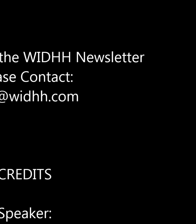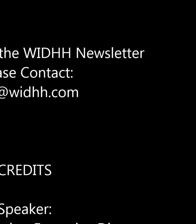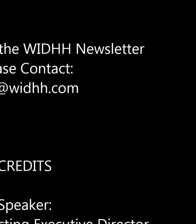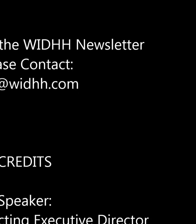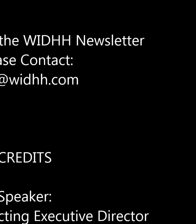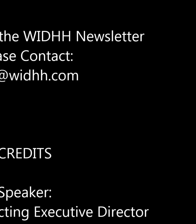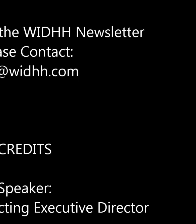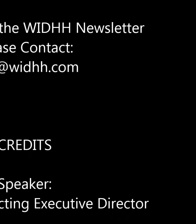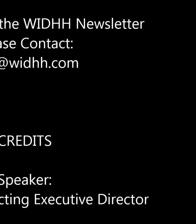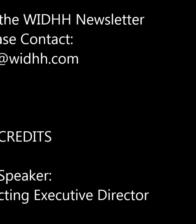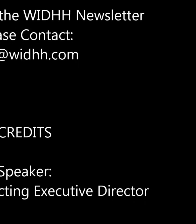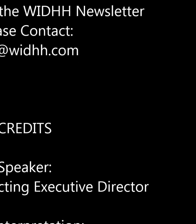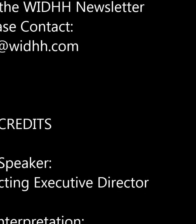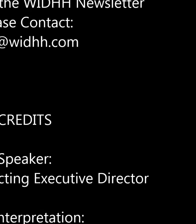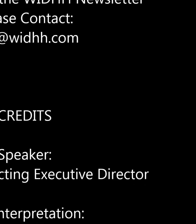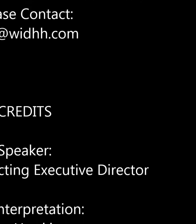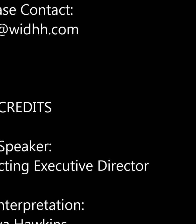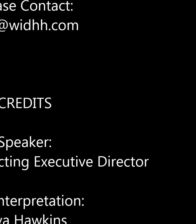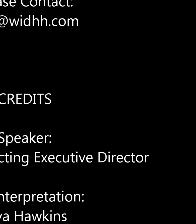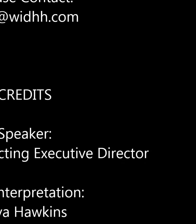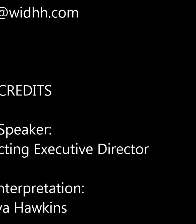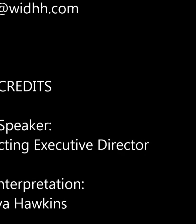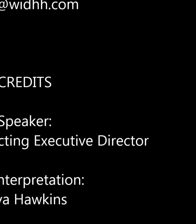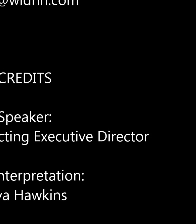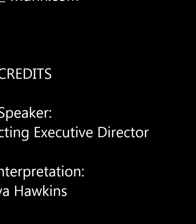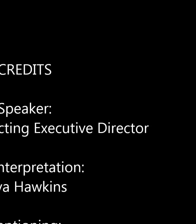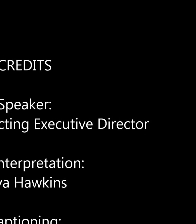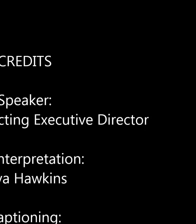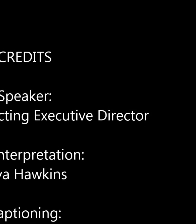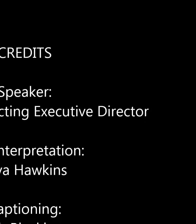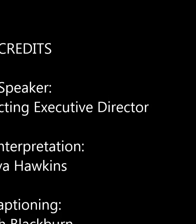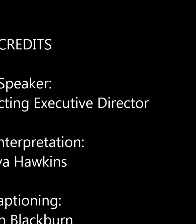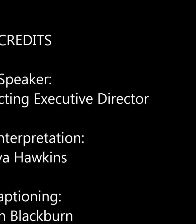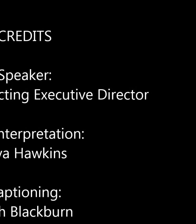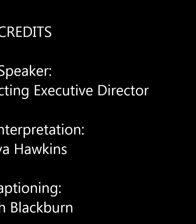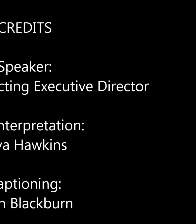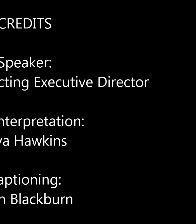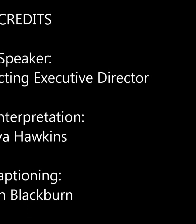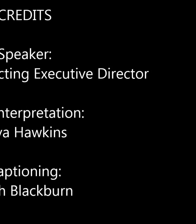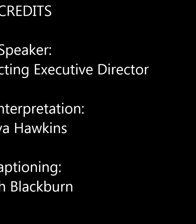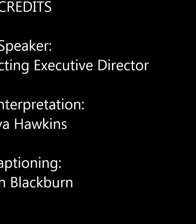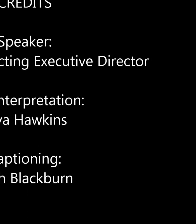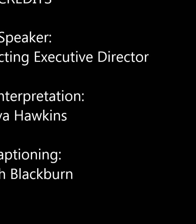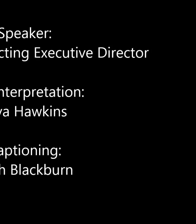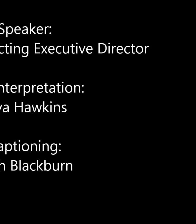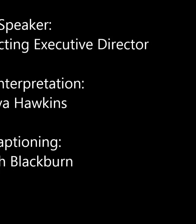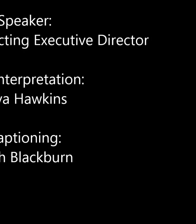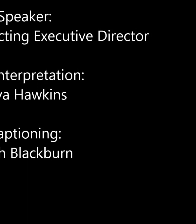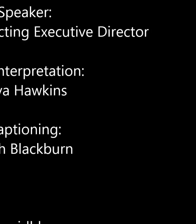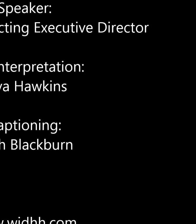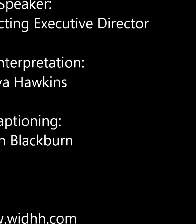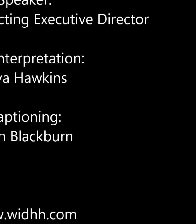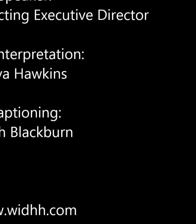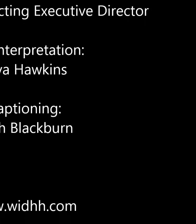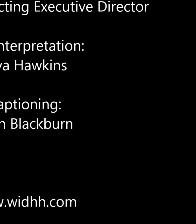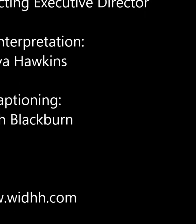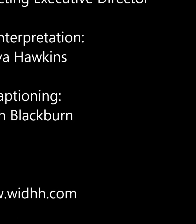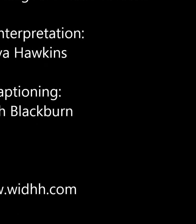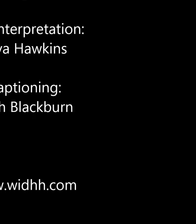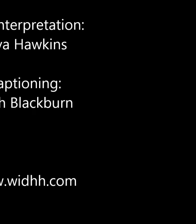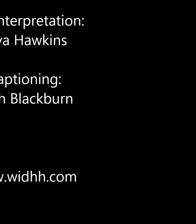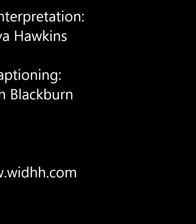New it's won. to Anda and schon-Y